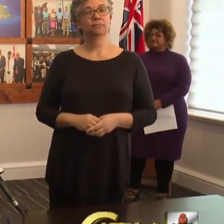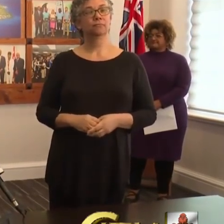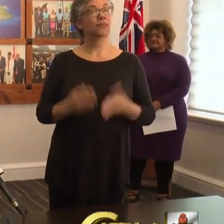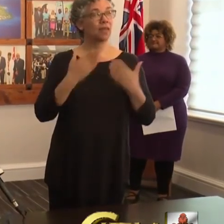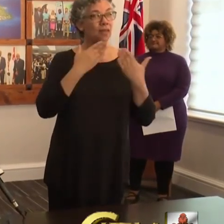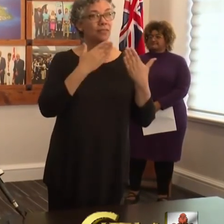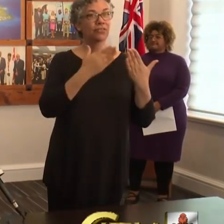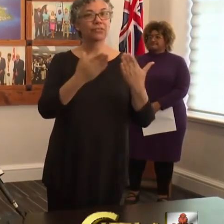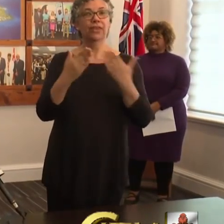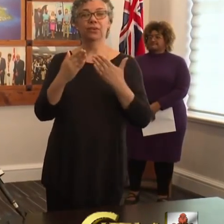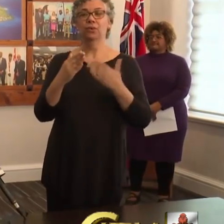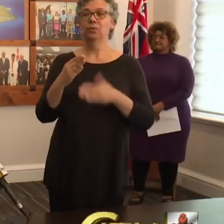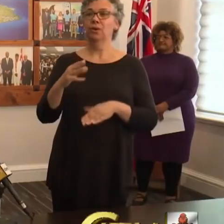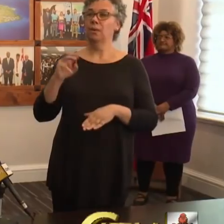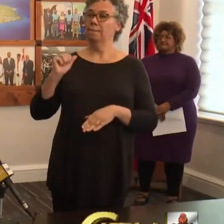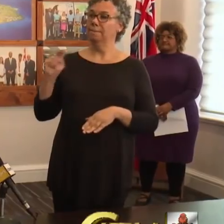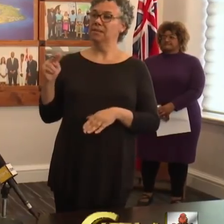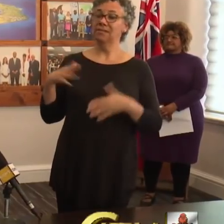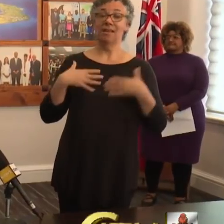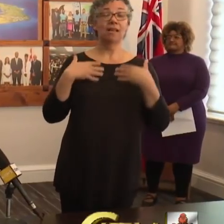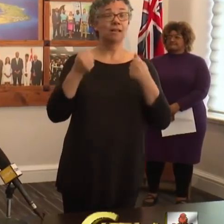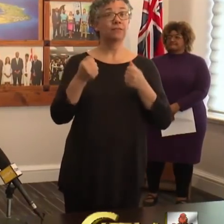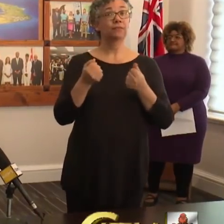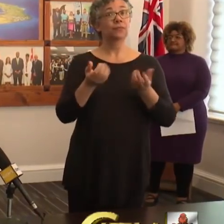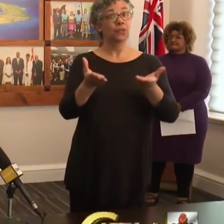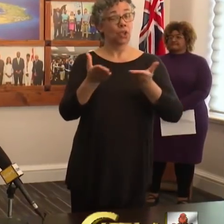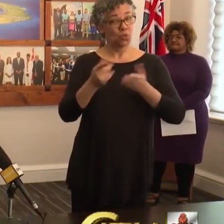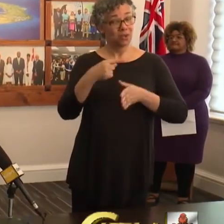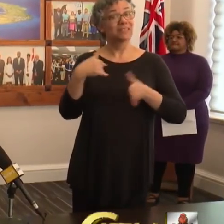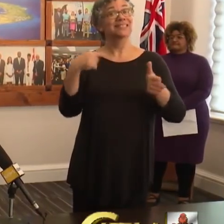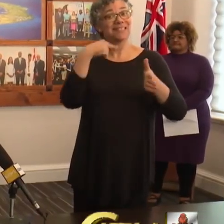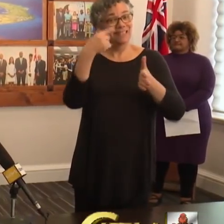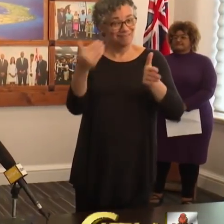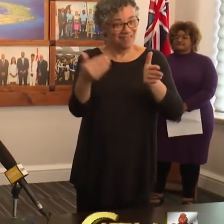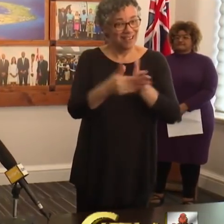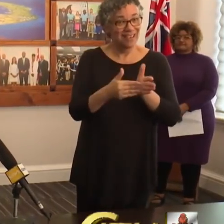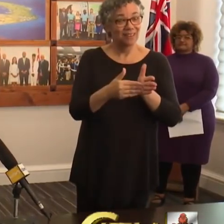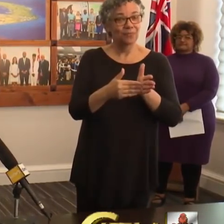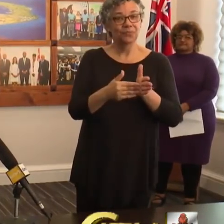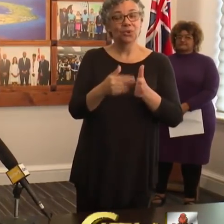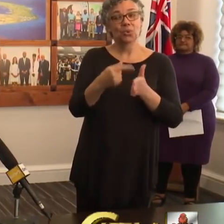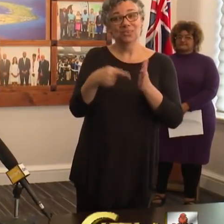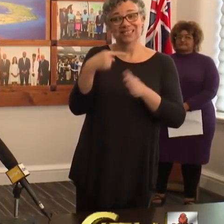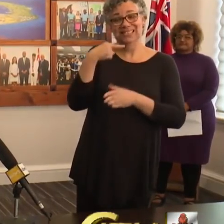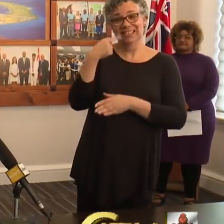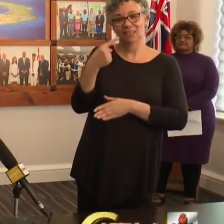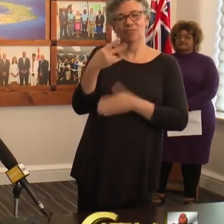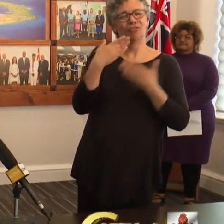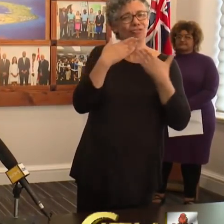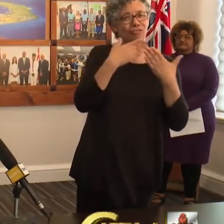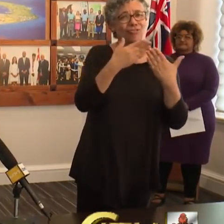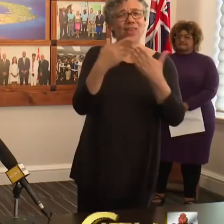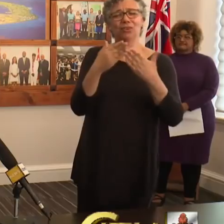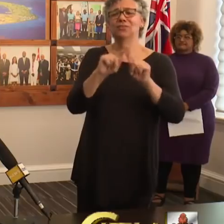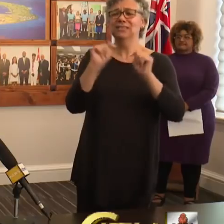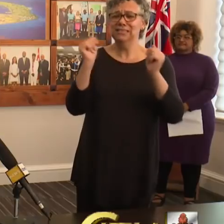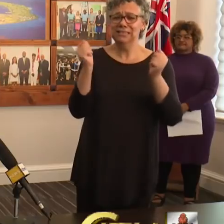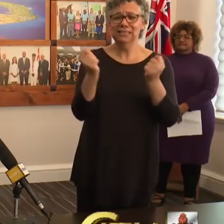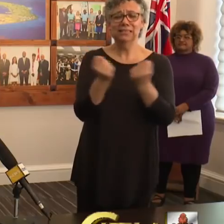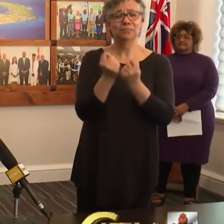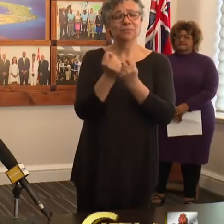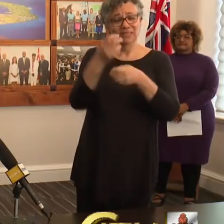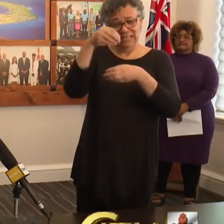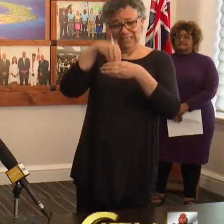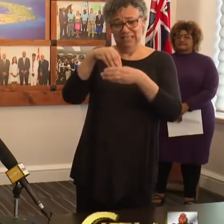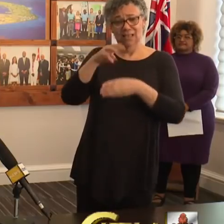Thank you, Minister of Health. And I would like to echo the comments from the Minister of Health with the thanks to the team inside